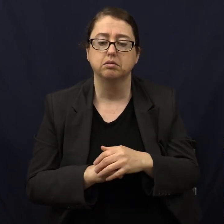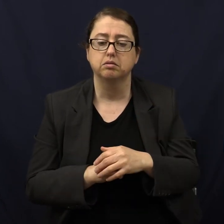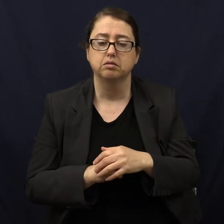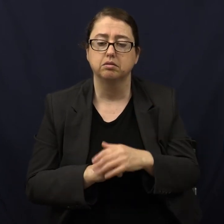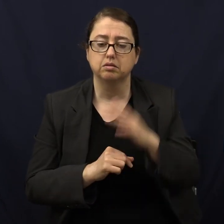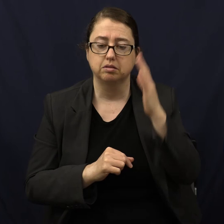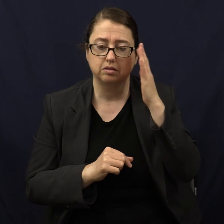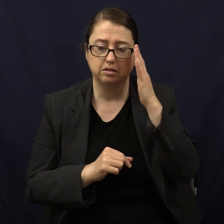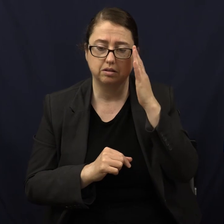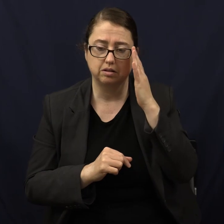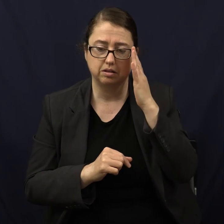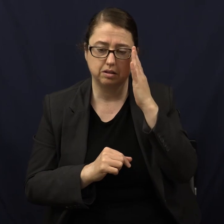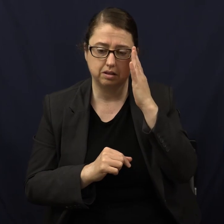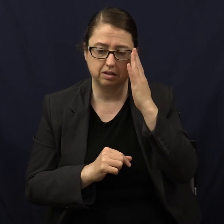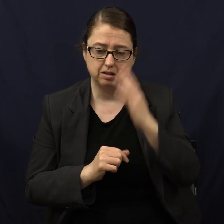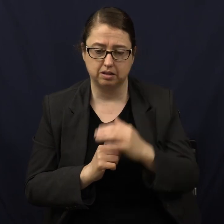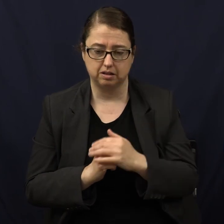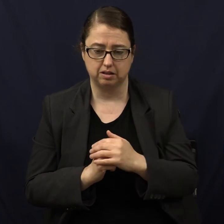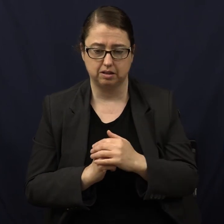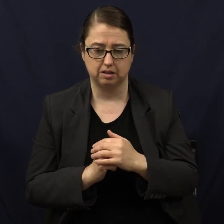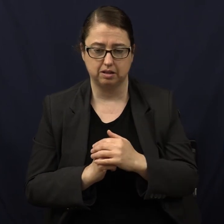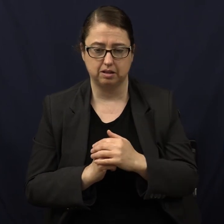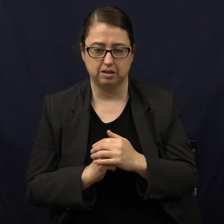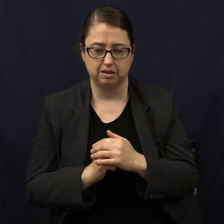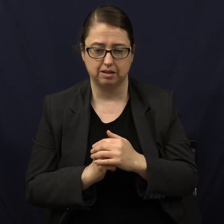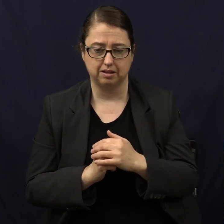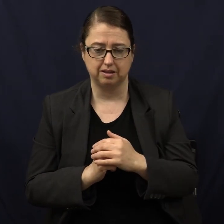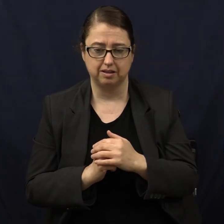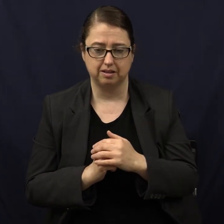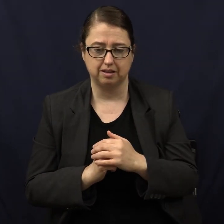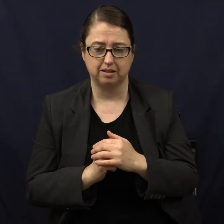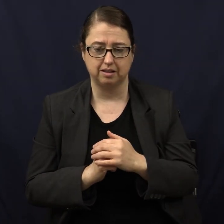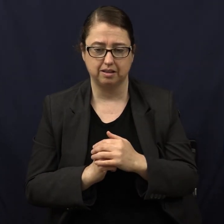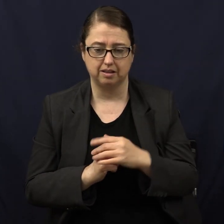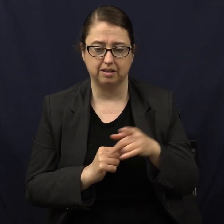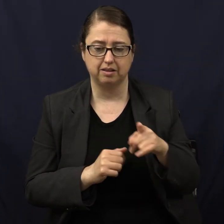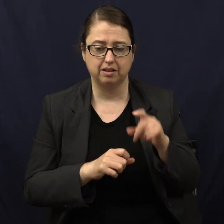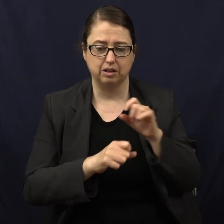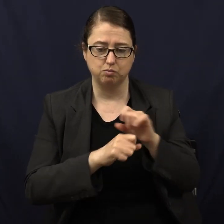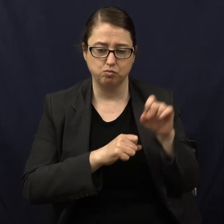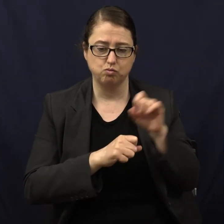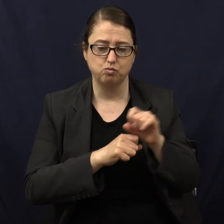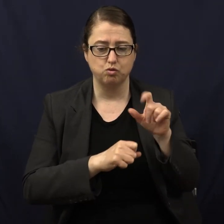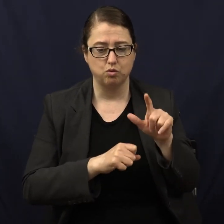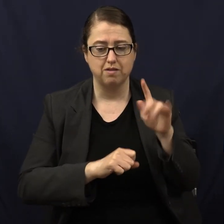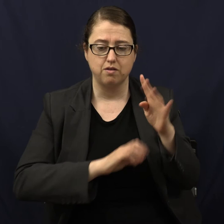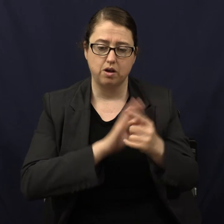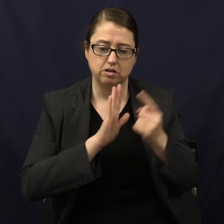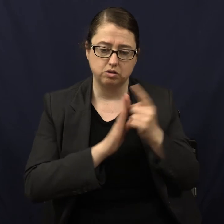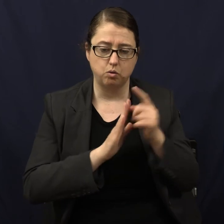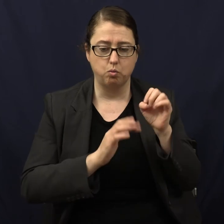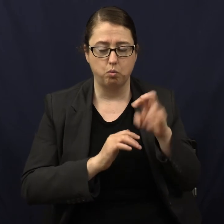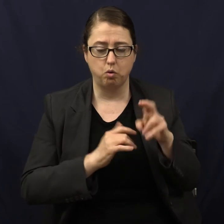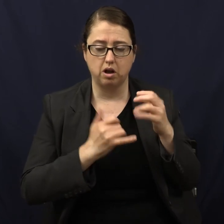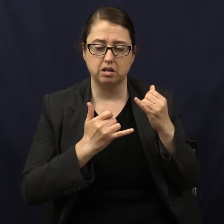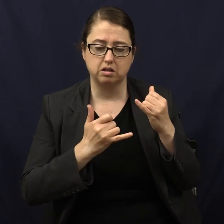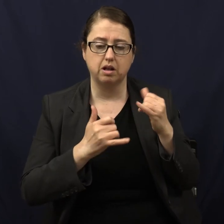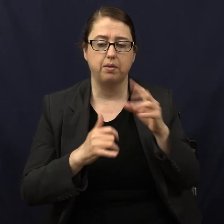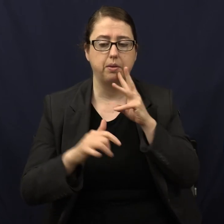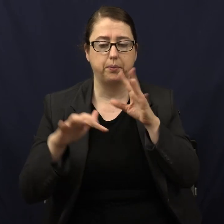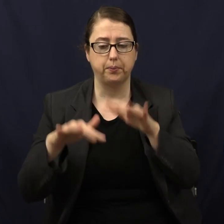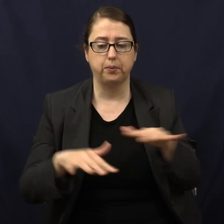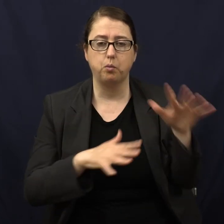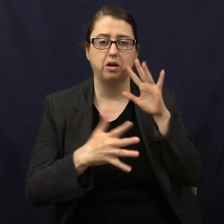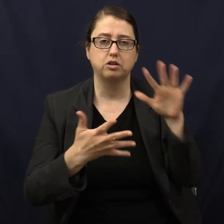He can't rest for more than a moment, but must work 24 hours a day for a week or the current will